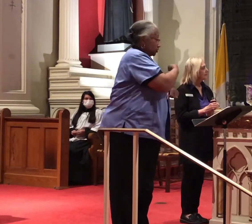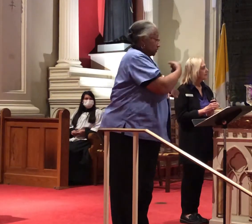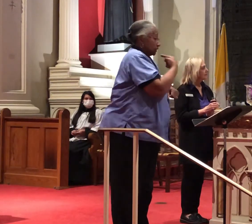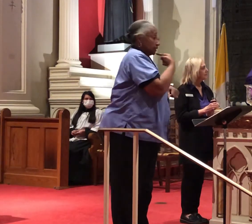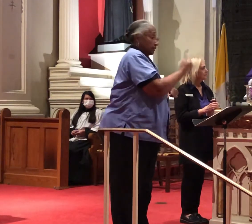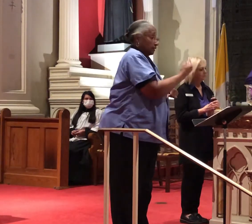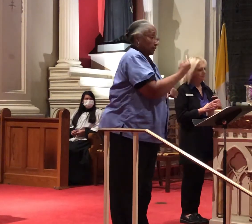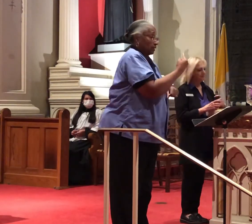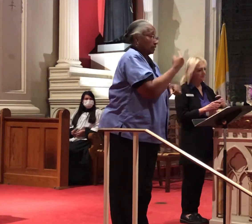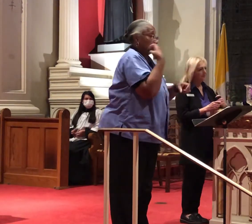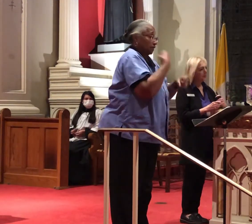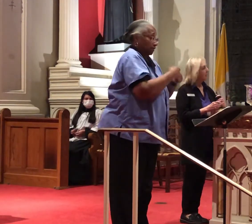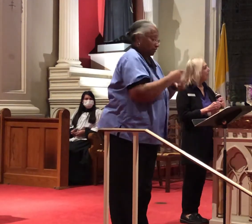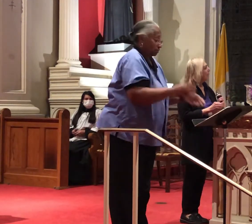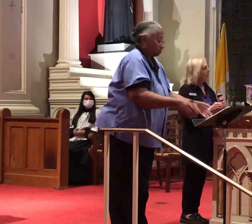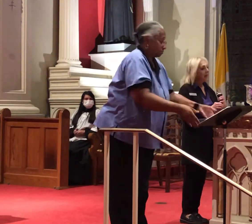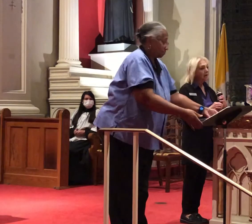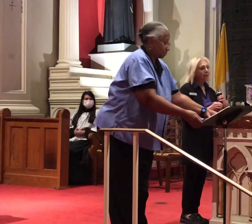will speak in Spanish as